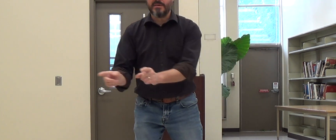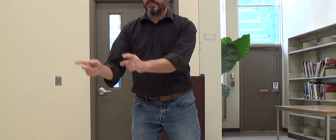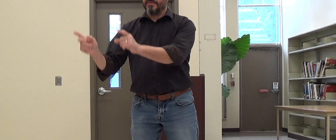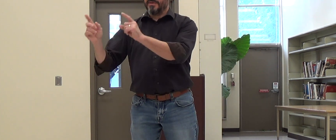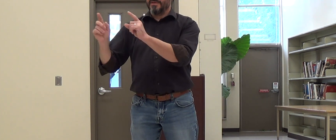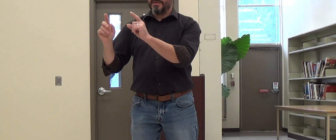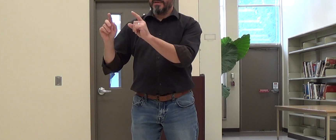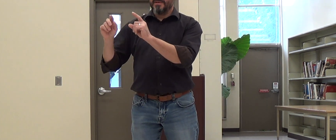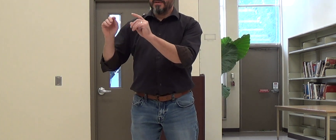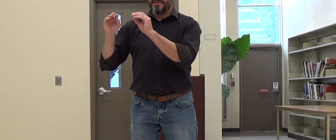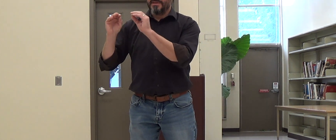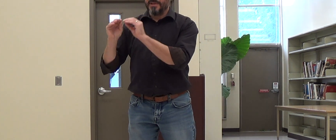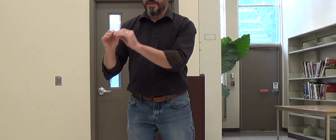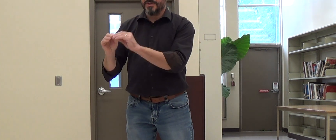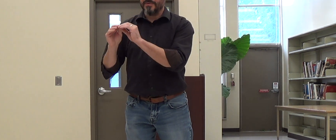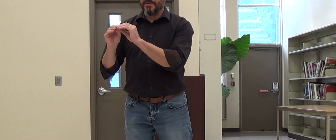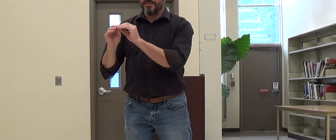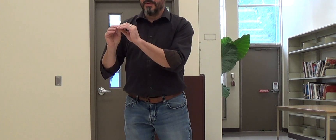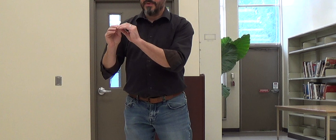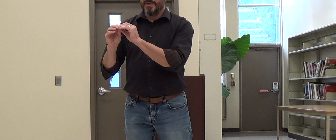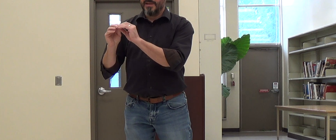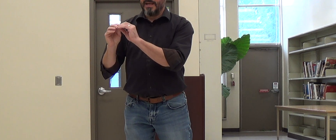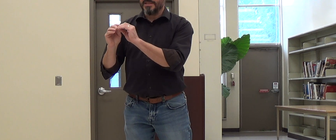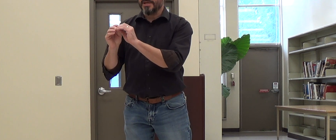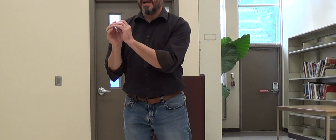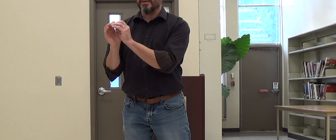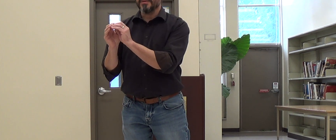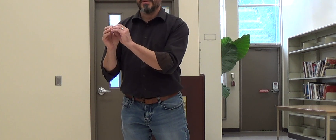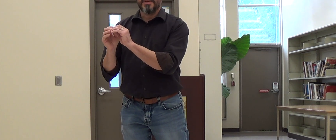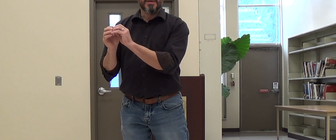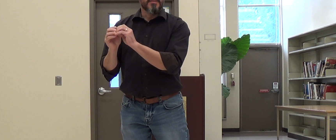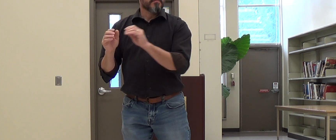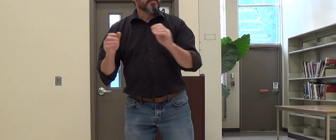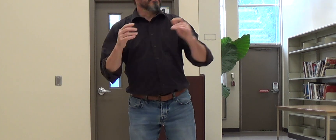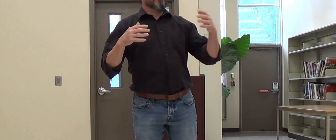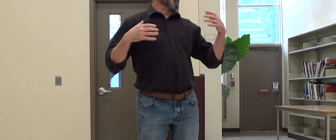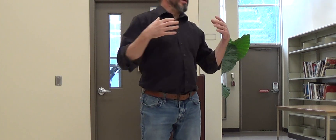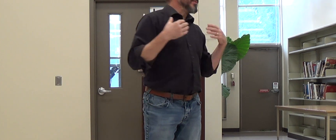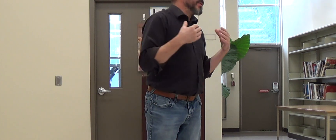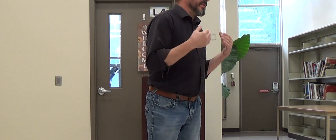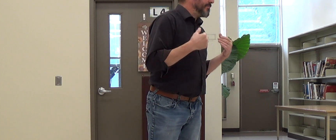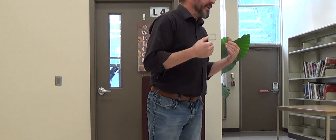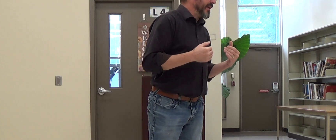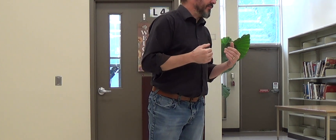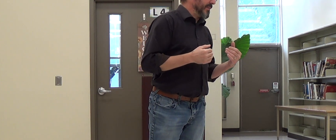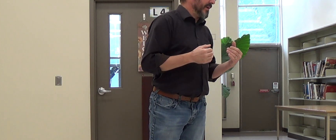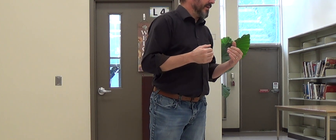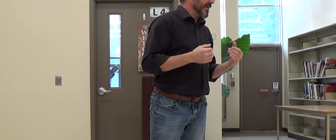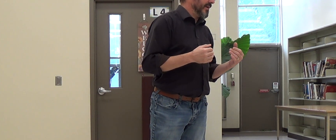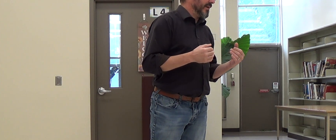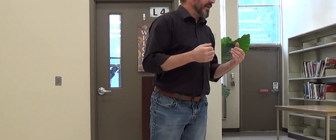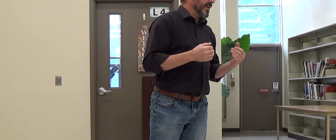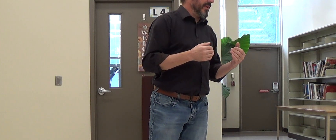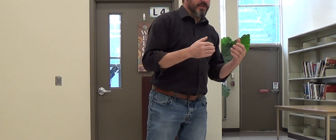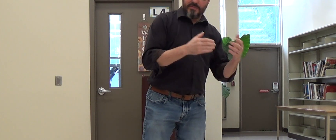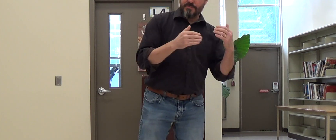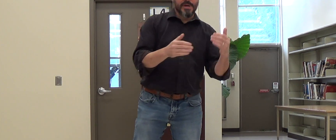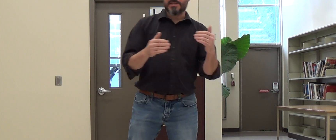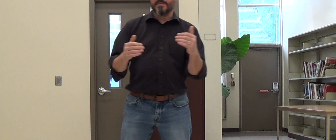the issue. As a child, praise was a big thing for me. If you praise something,